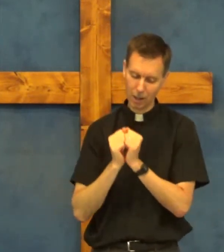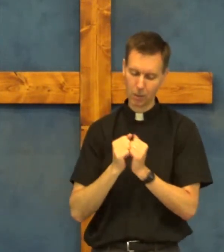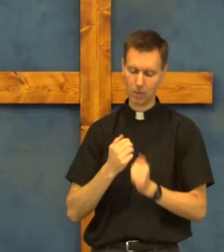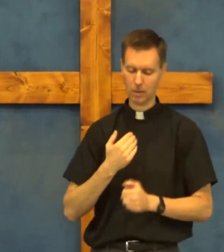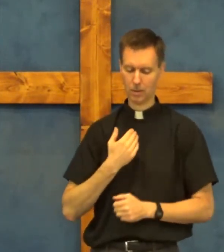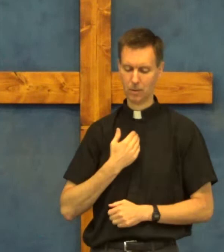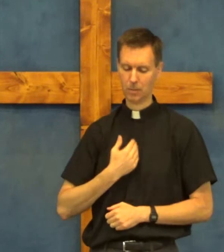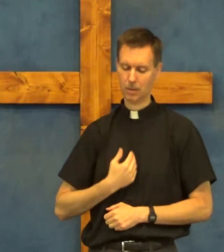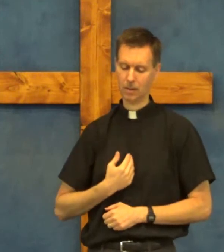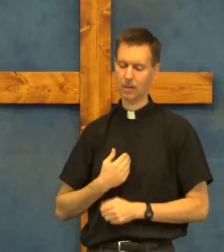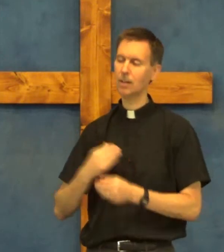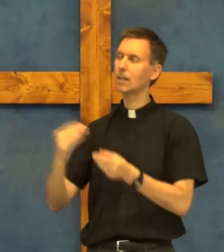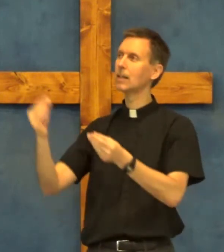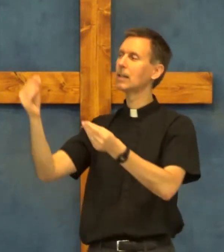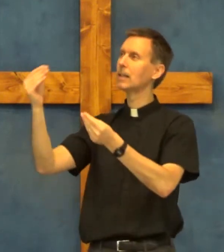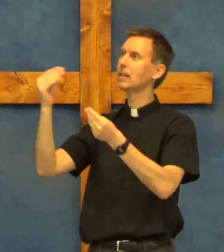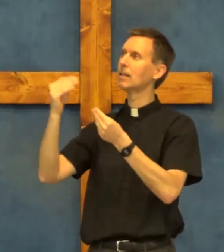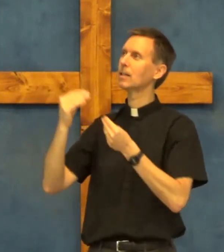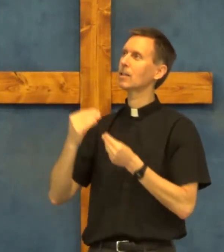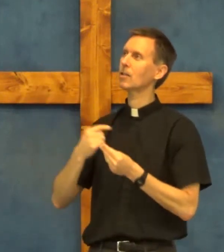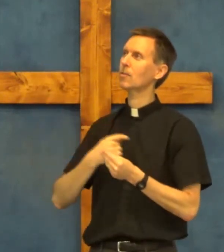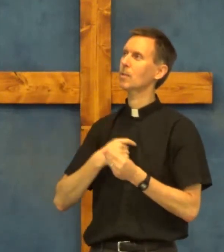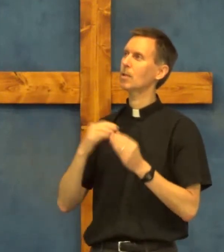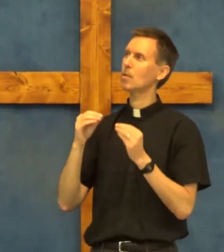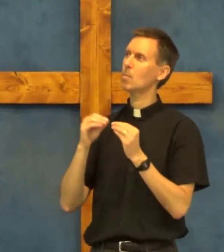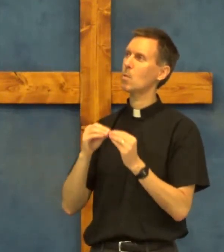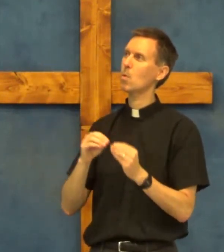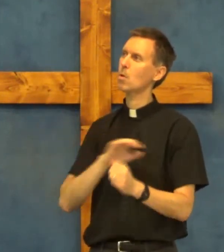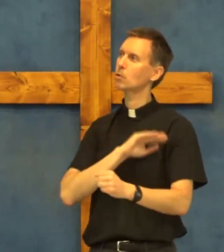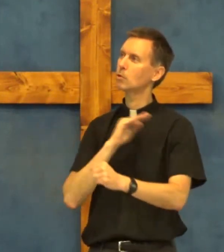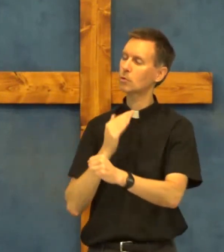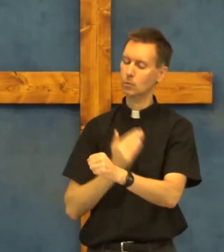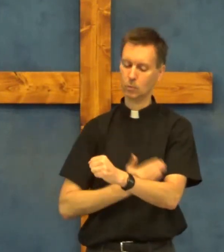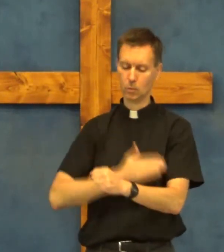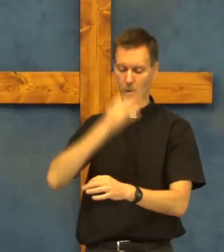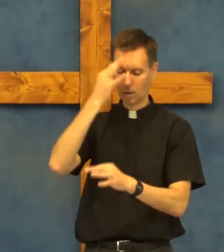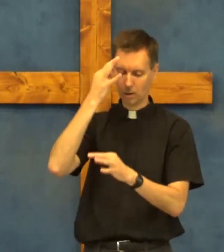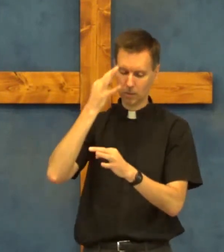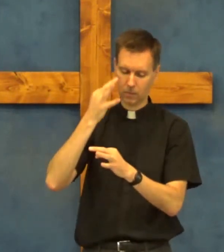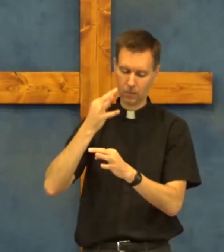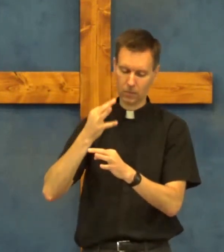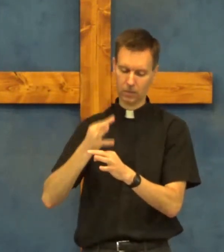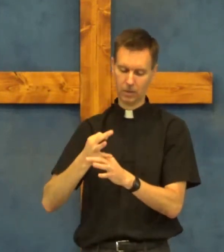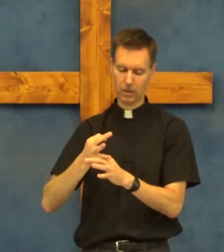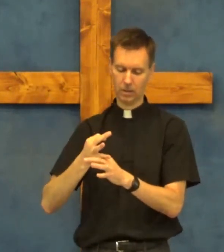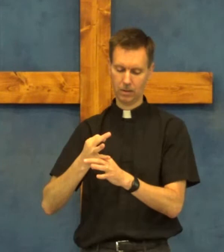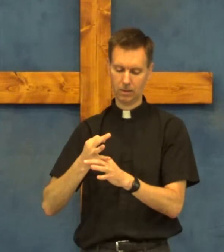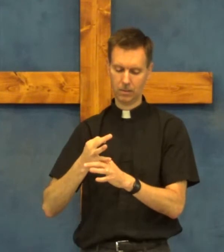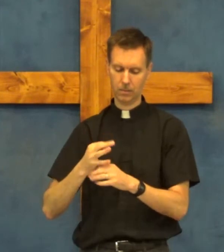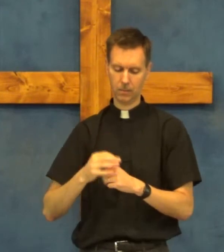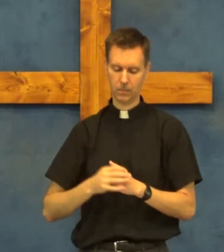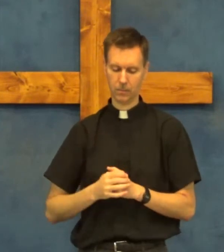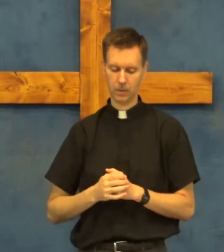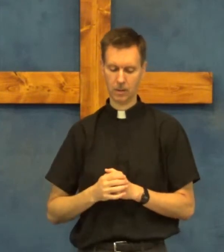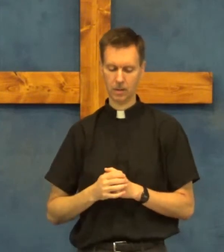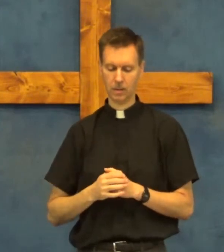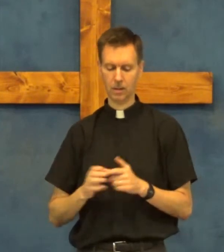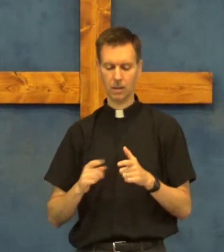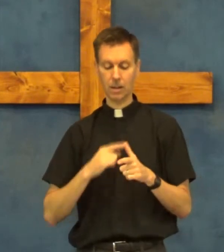savior a firmer faith be so then